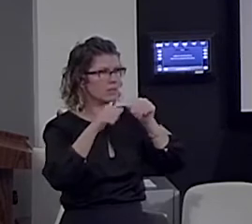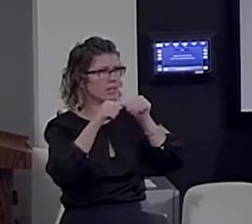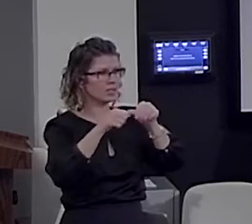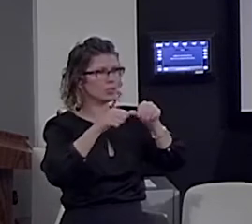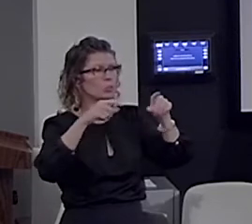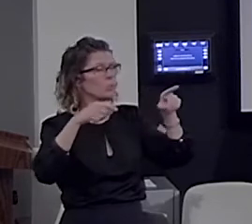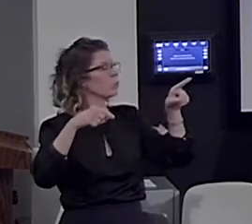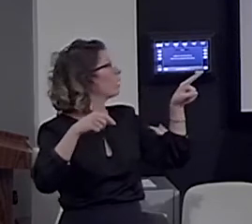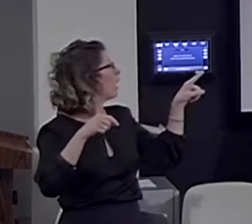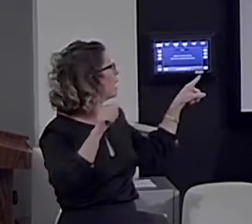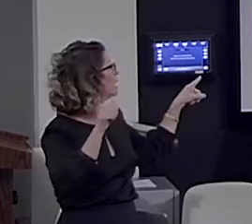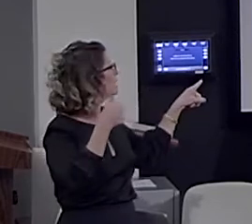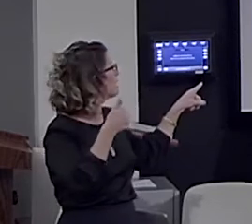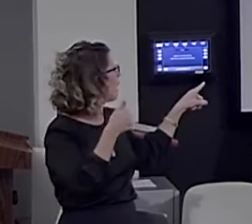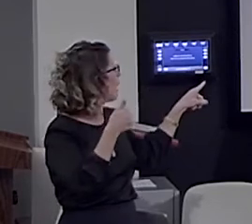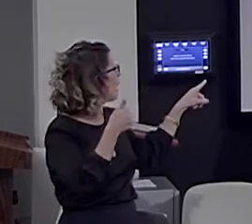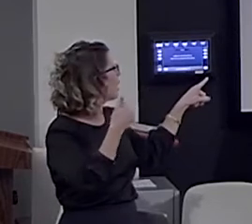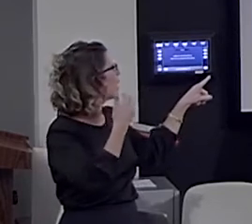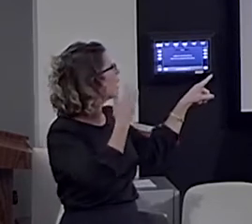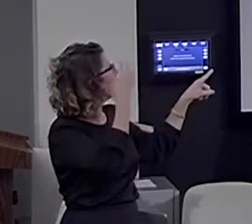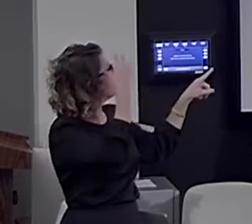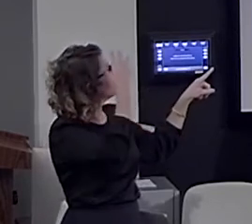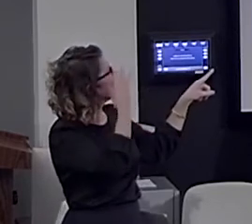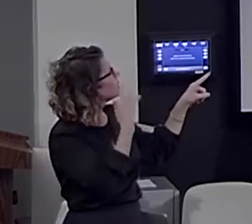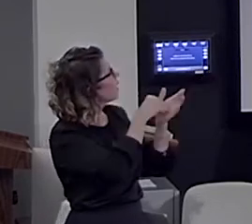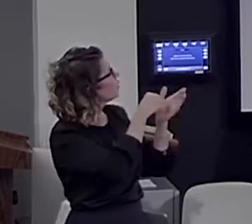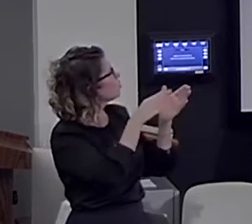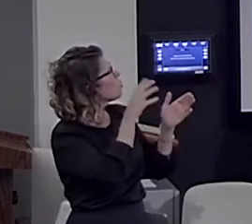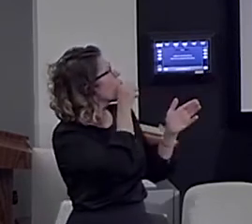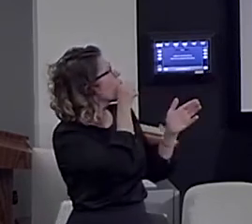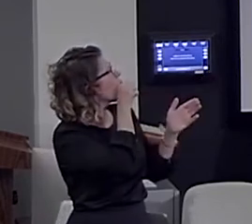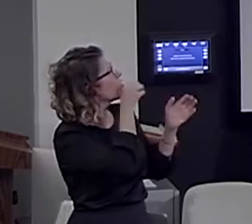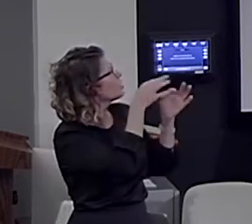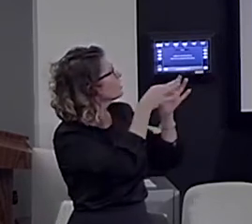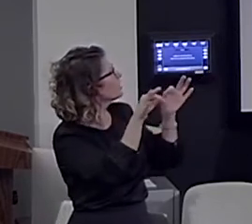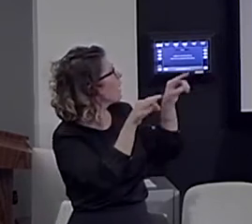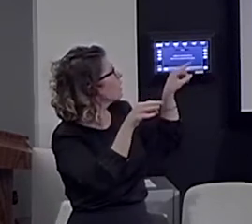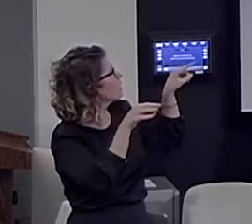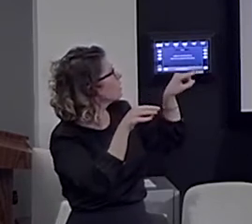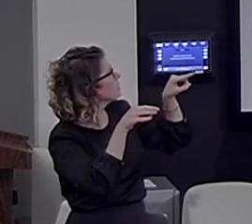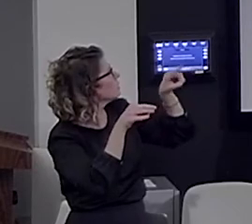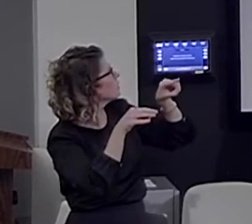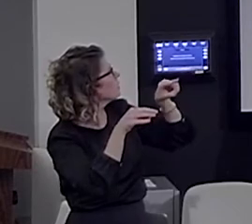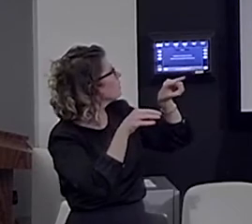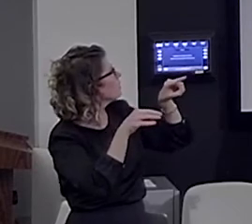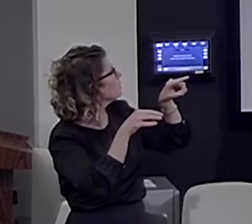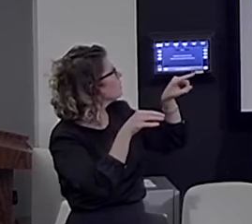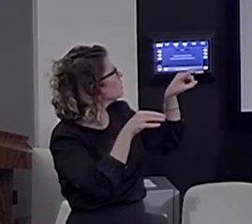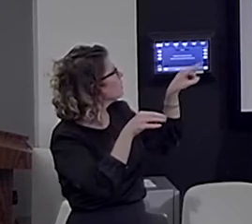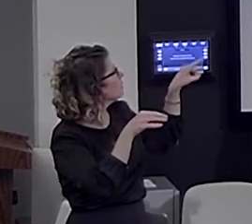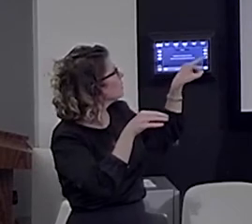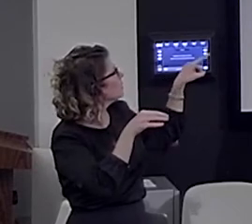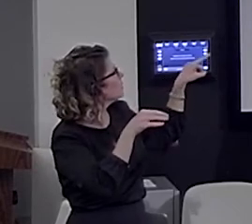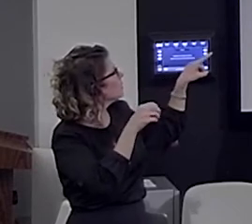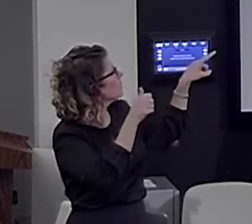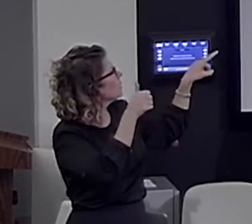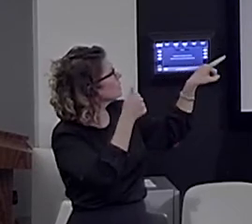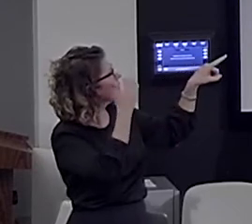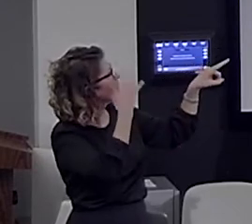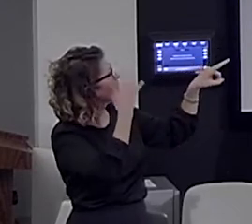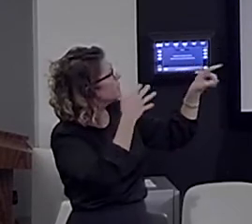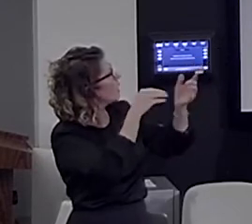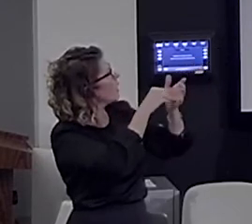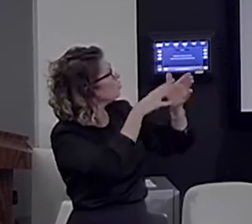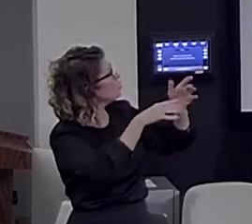Ten sad students. It goes up and up, and then it falls, okay? Ten sad students of Bill